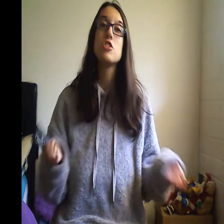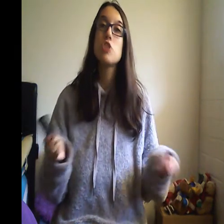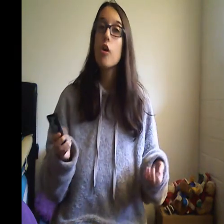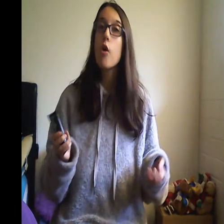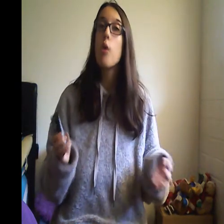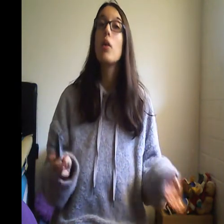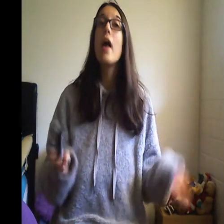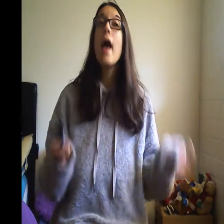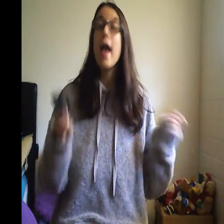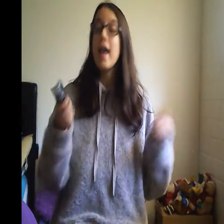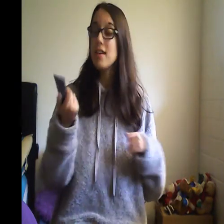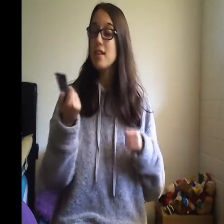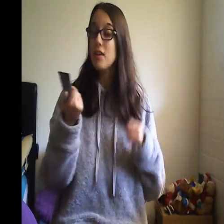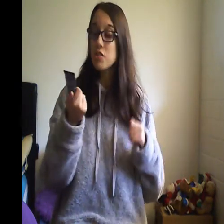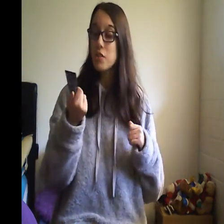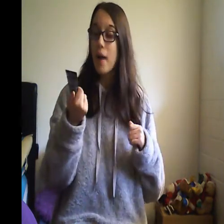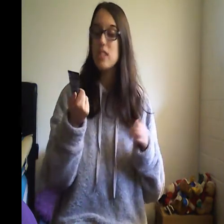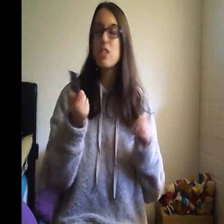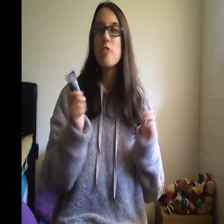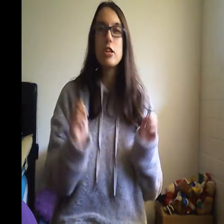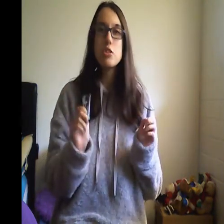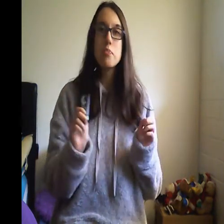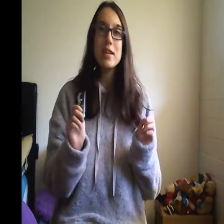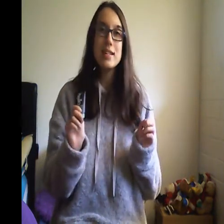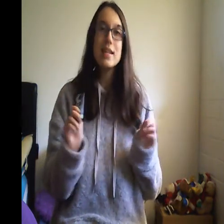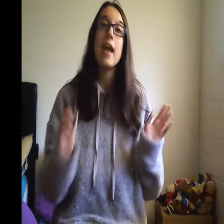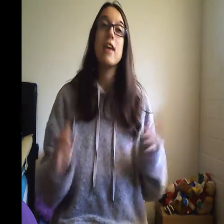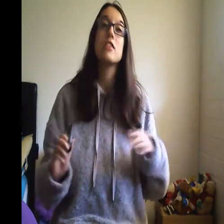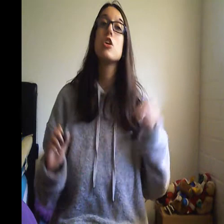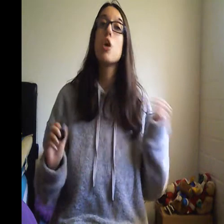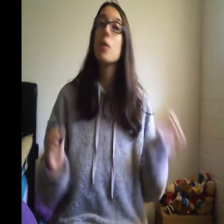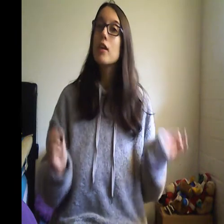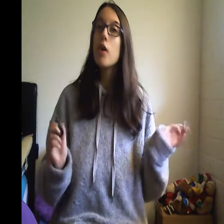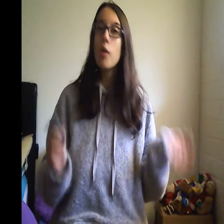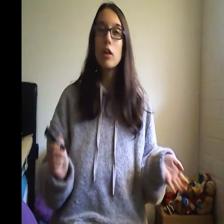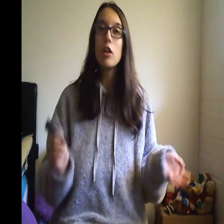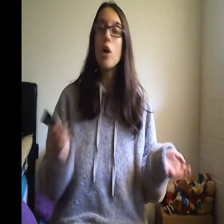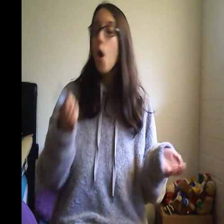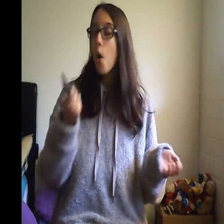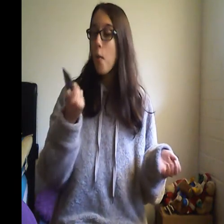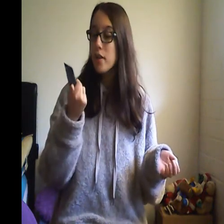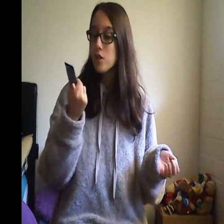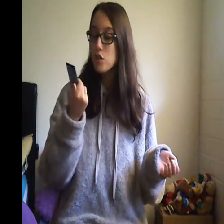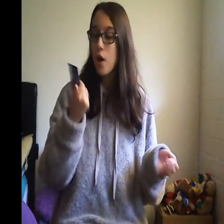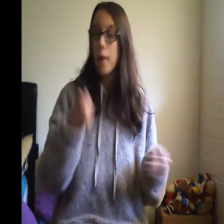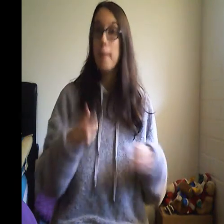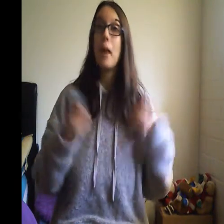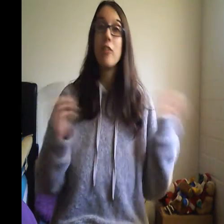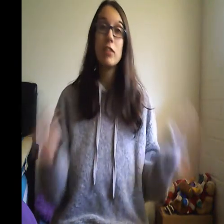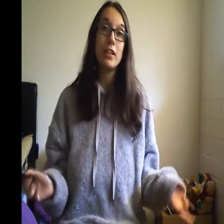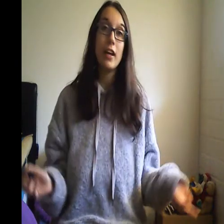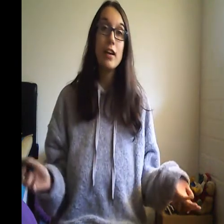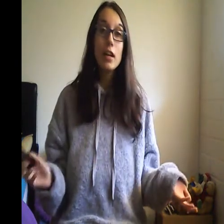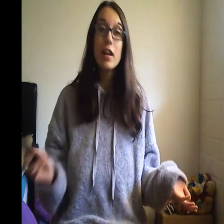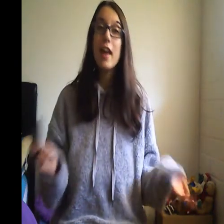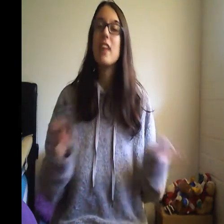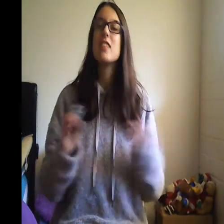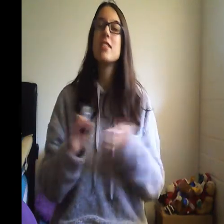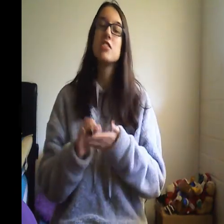and it also has fresh mint and coconut oil which um i really like and this toothpaste